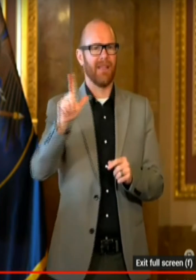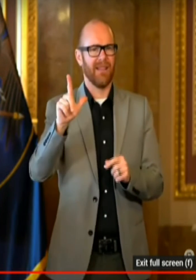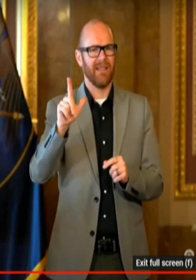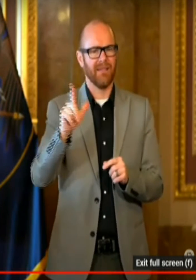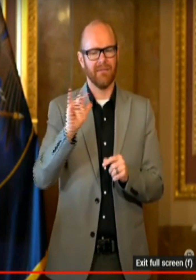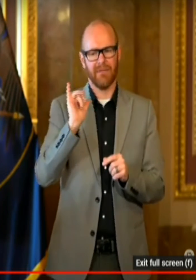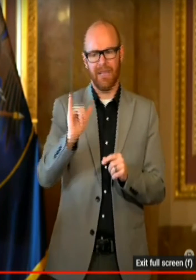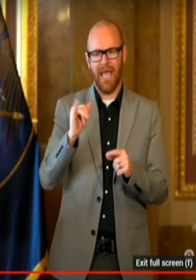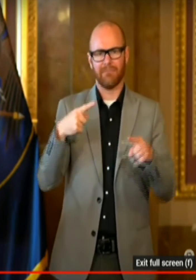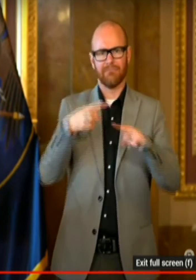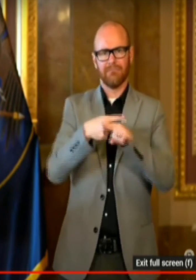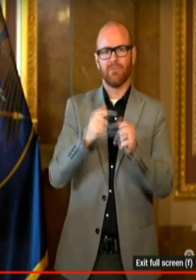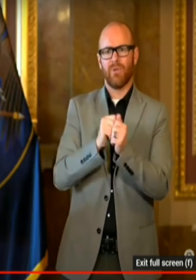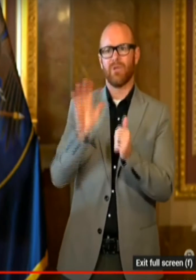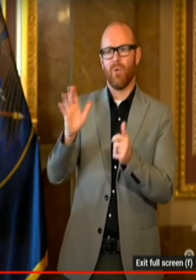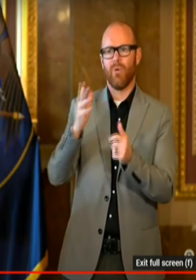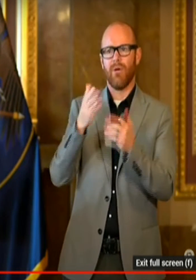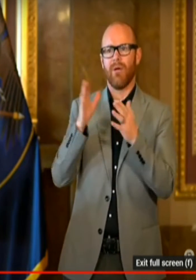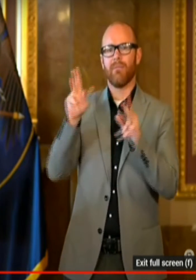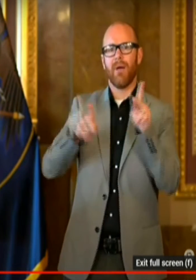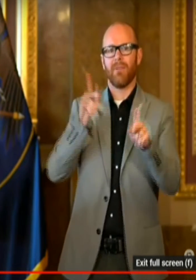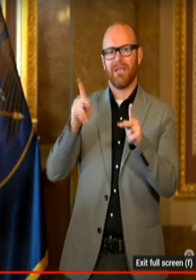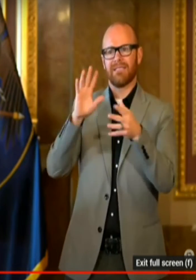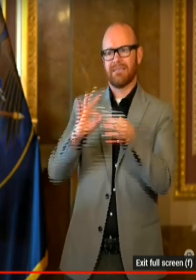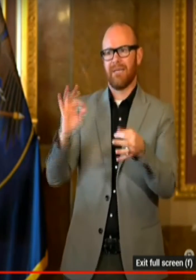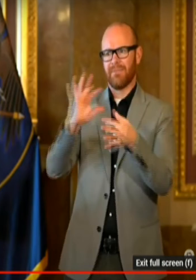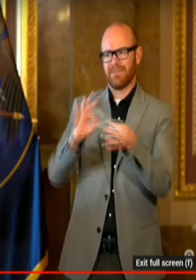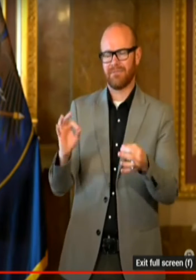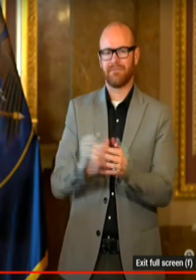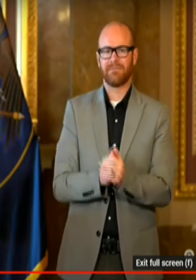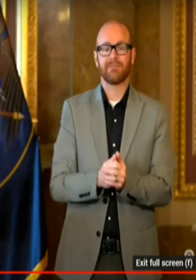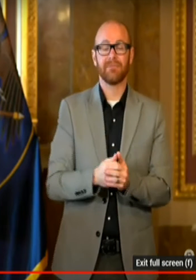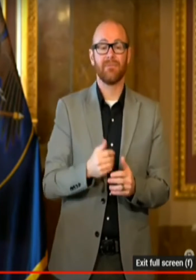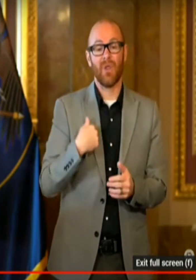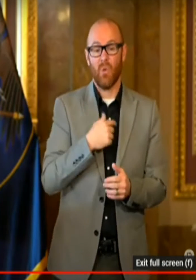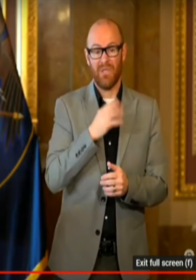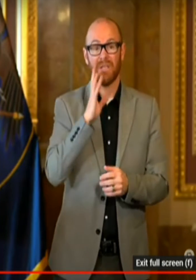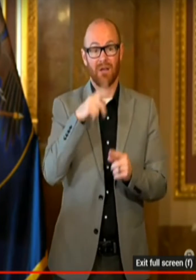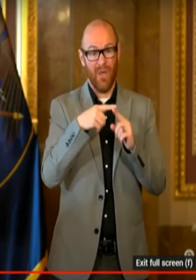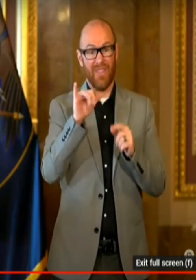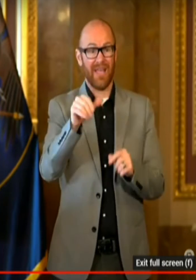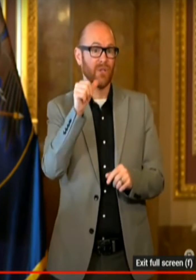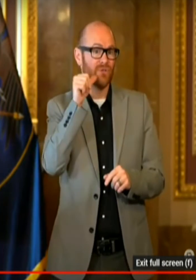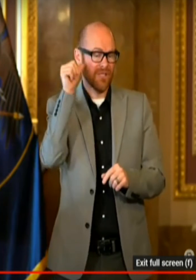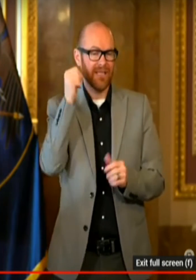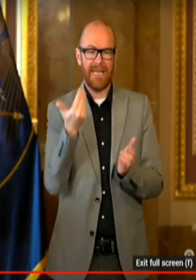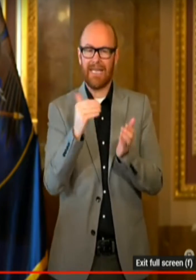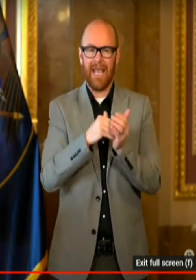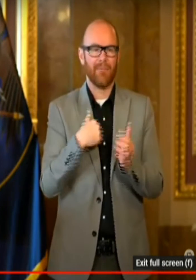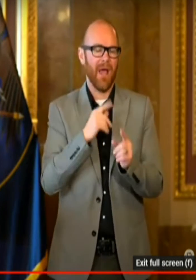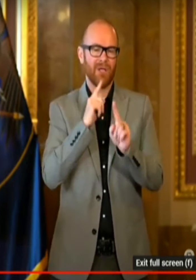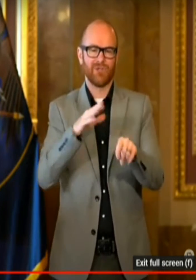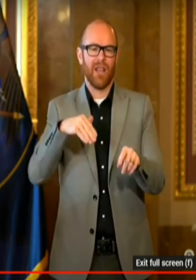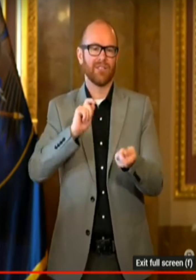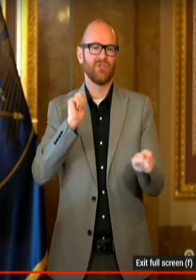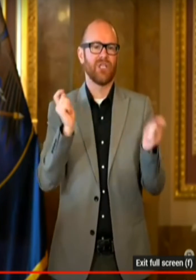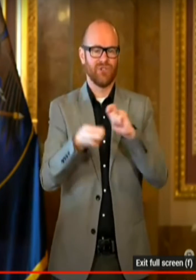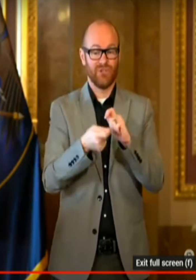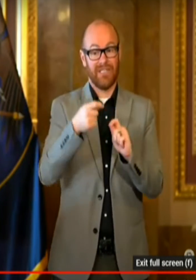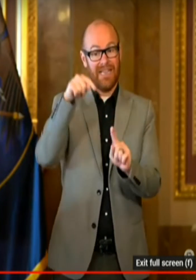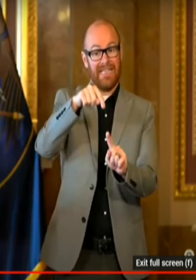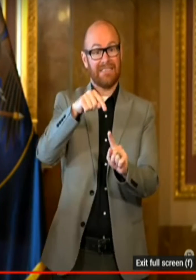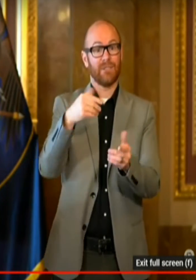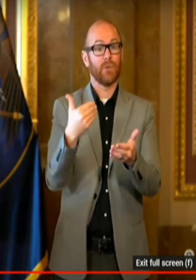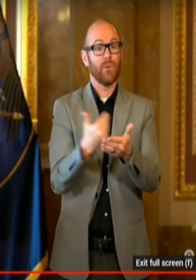public statement? Sure. Well, we talked about this yesterday. And my answer hasn't changed. still, again, as we're moving on to this new phase